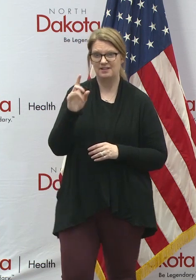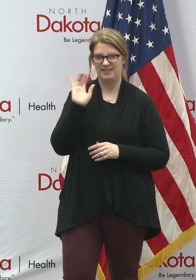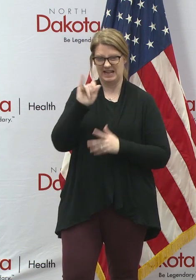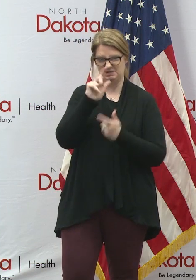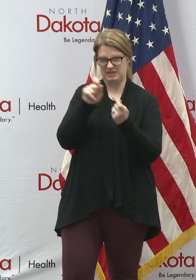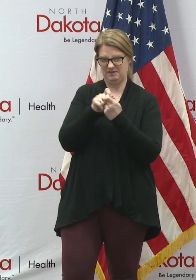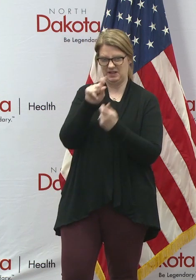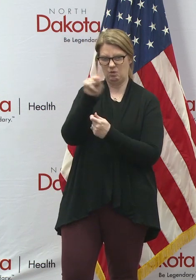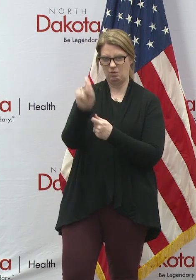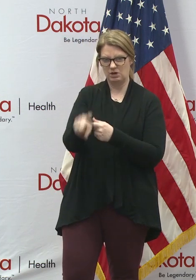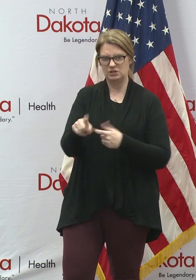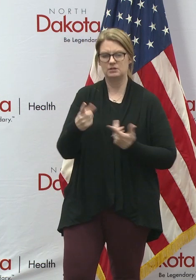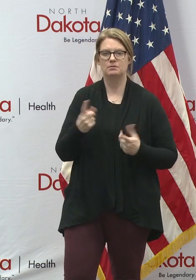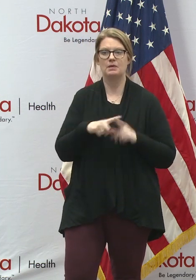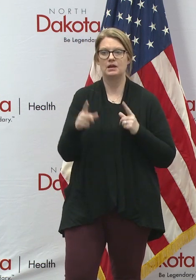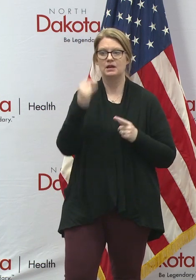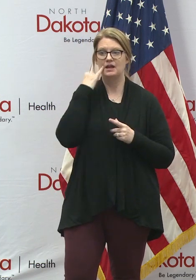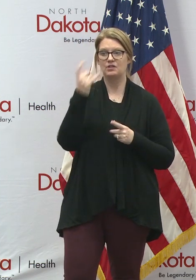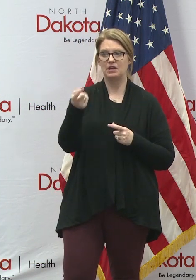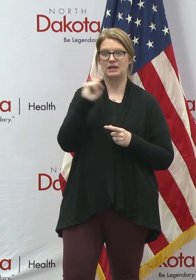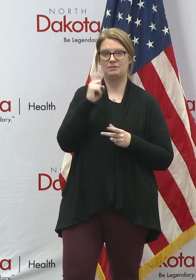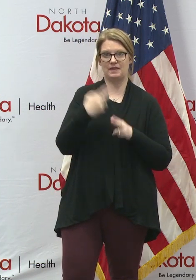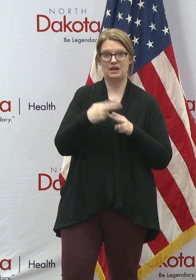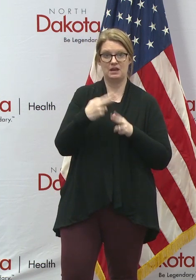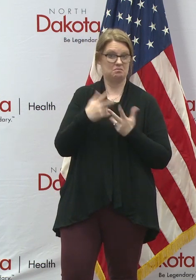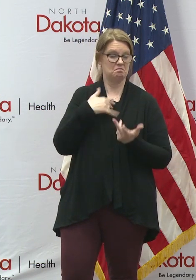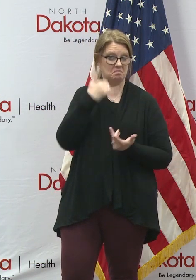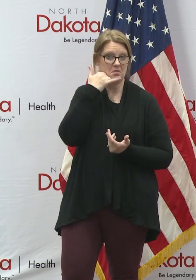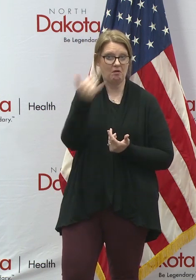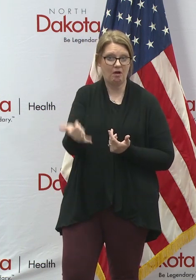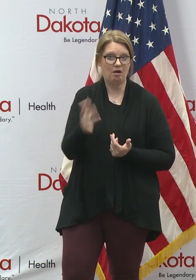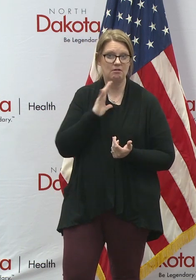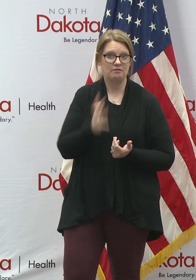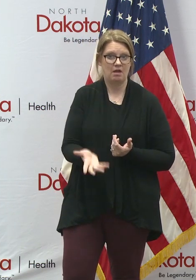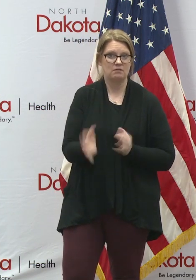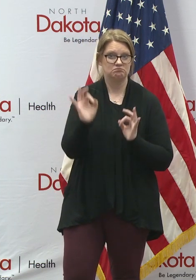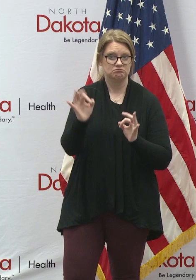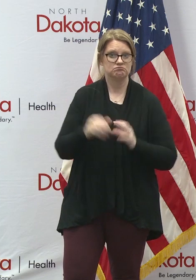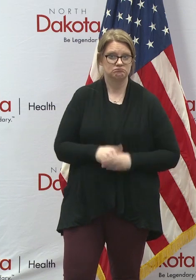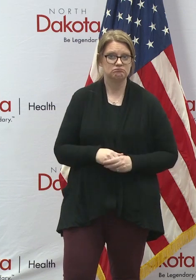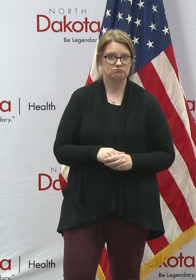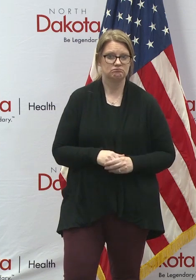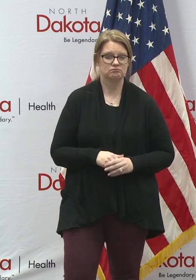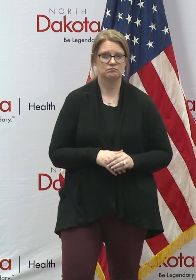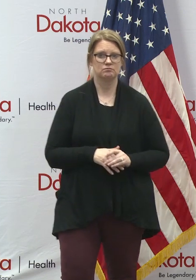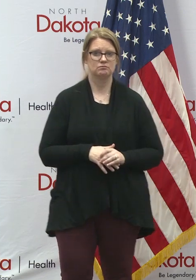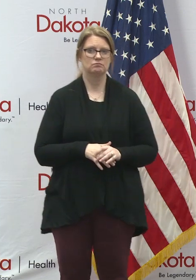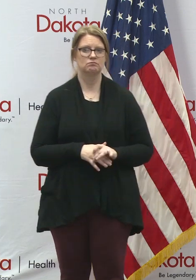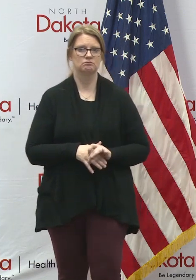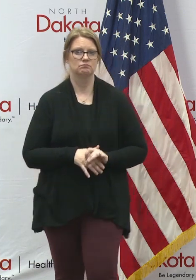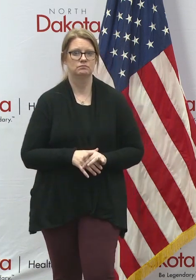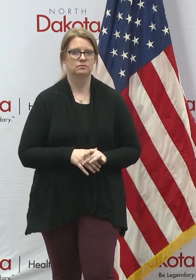but if you can give me his, his name, we'd be happy to follow up and get him the accurate information. Thanks.